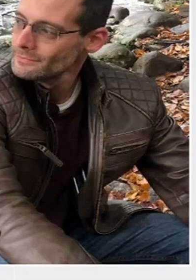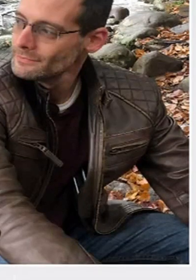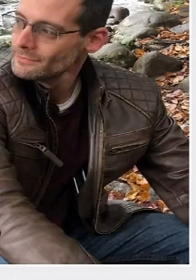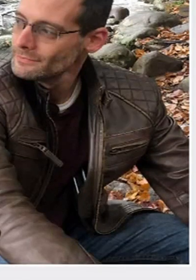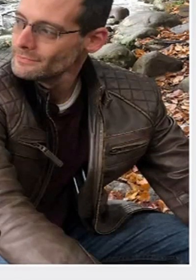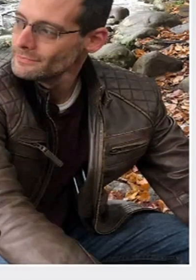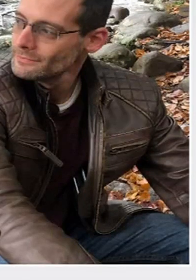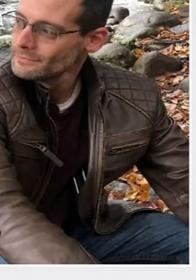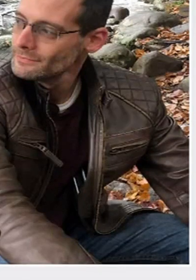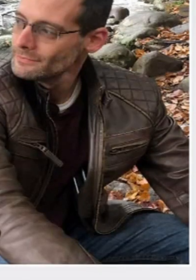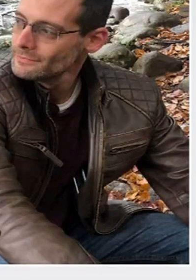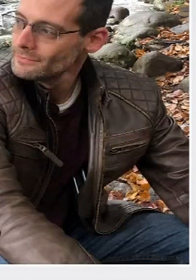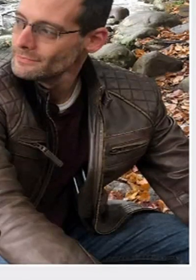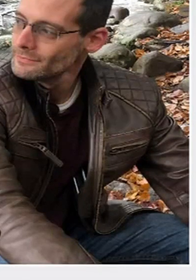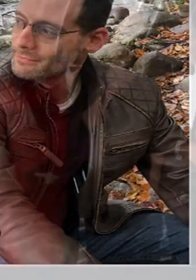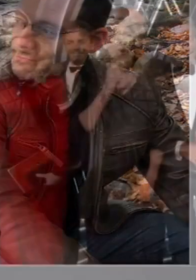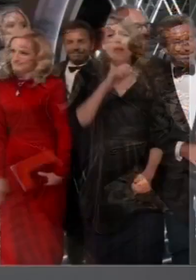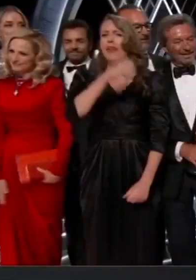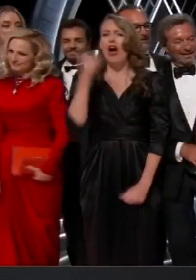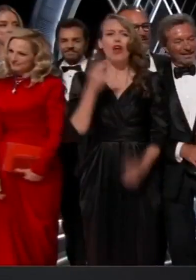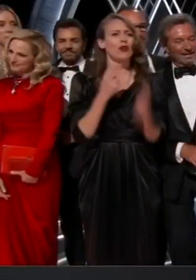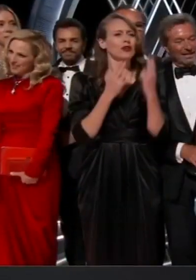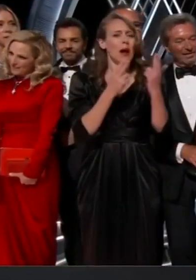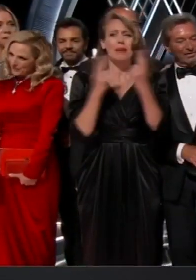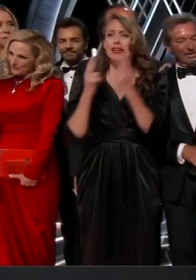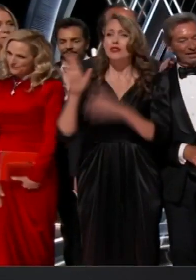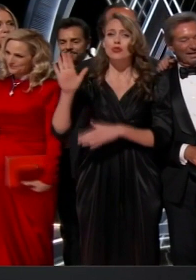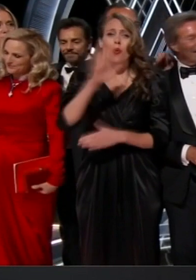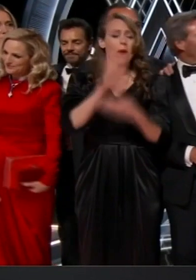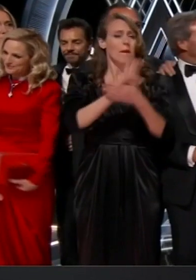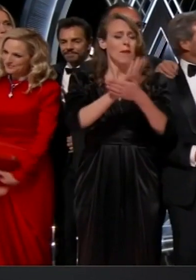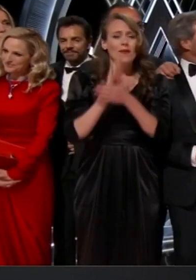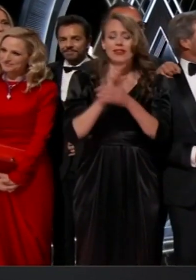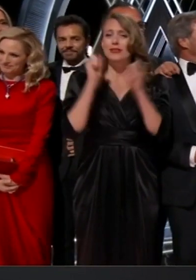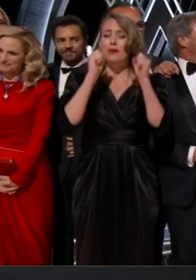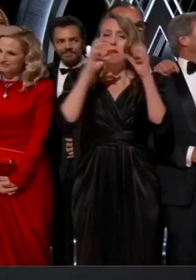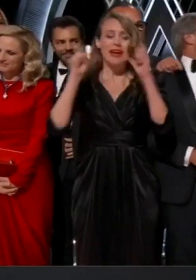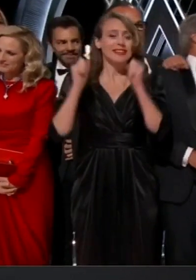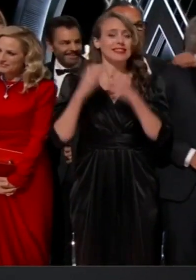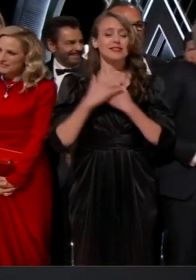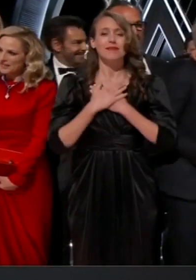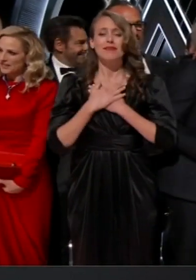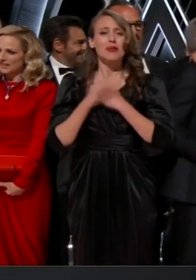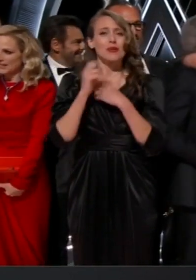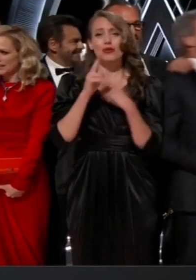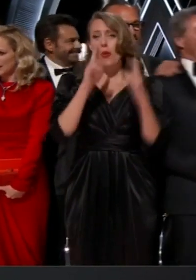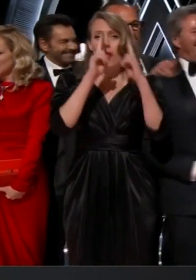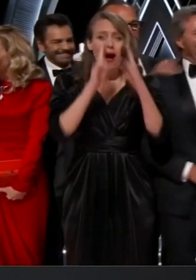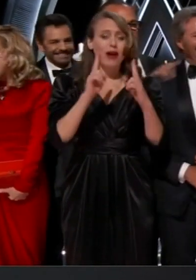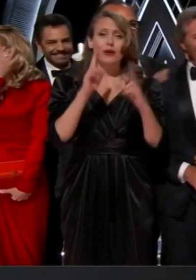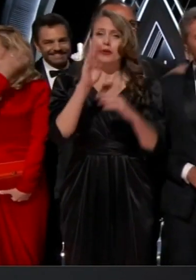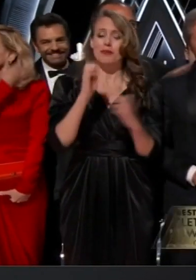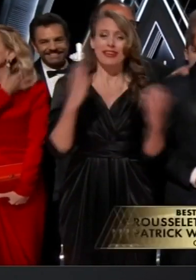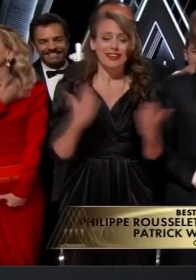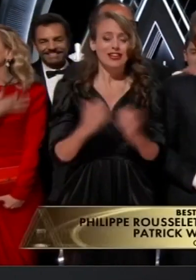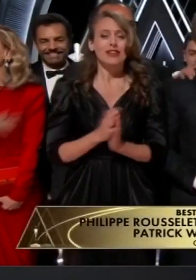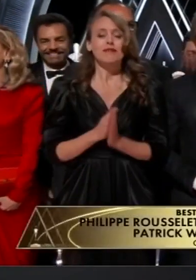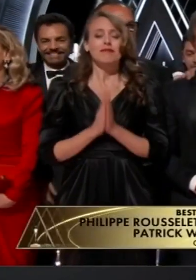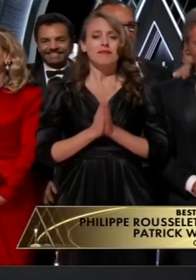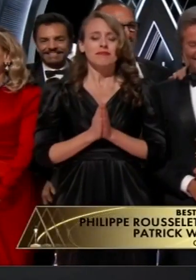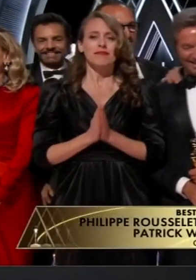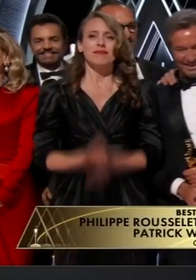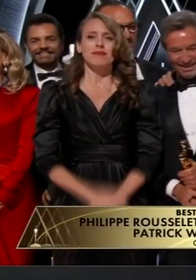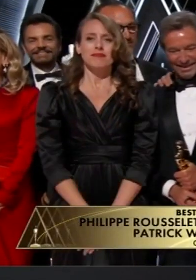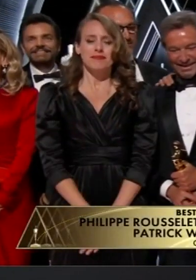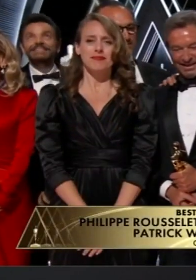time that they showed that deaf people can do it. Bradley Stringfellow agrees, saying that having representation of the deaf or hard of hearing community in